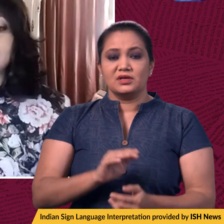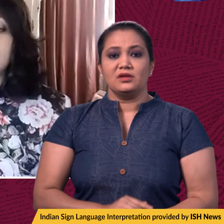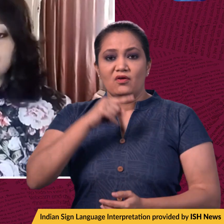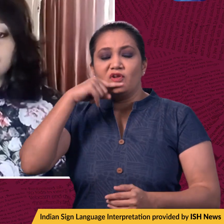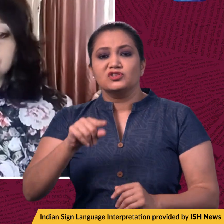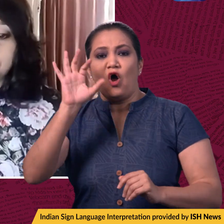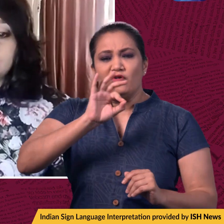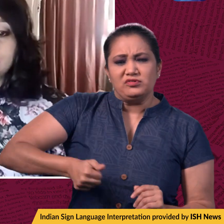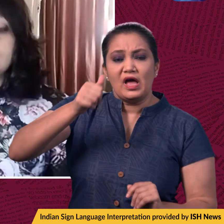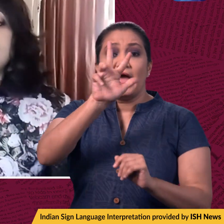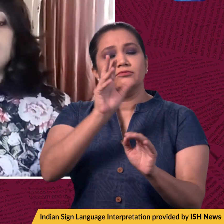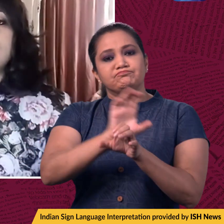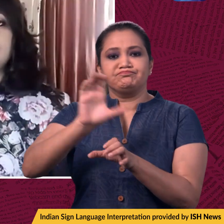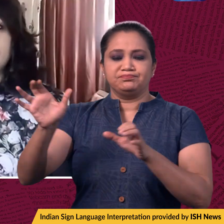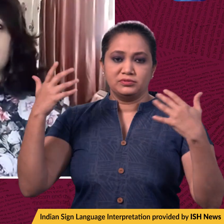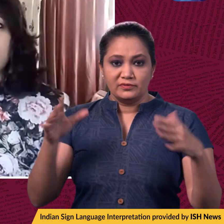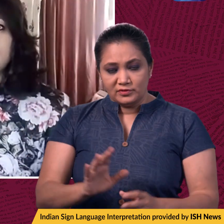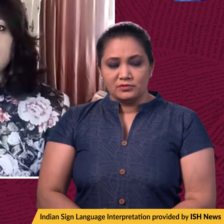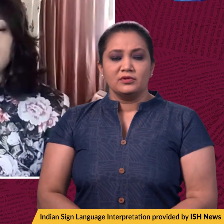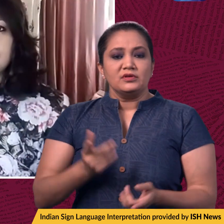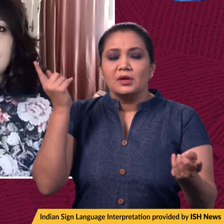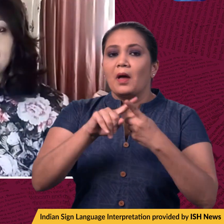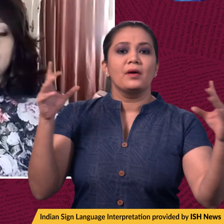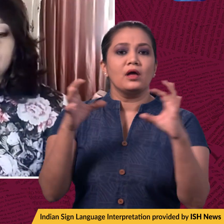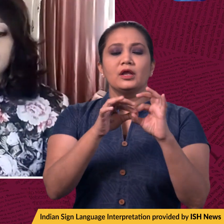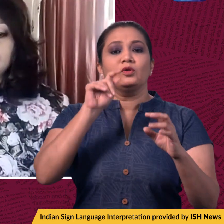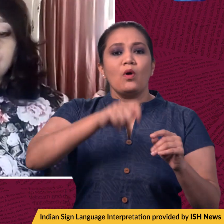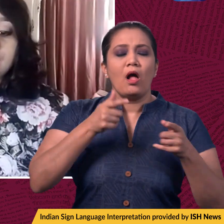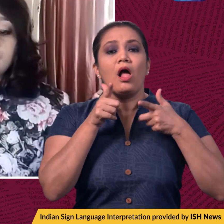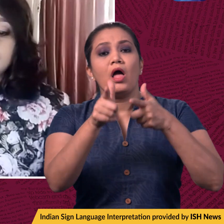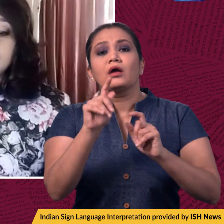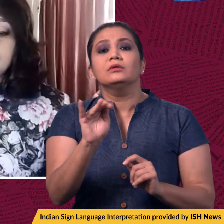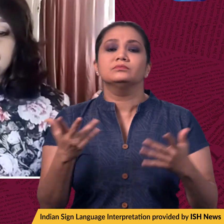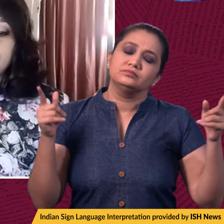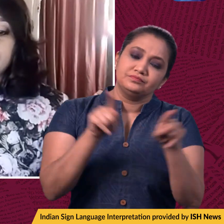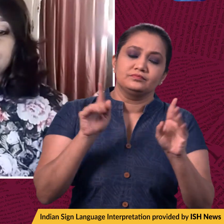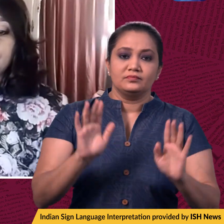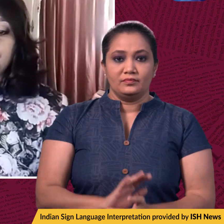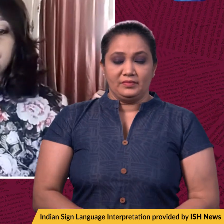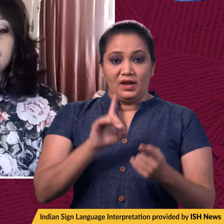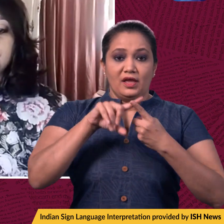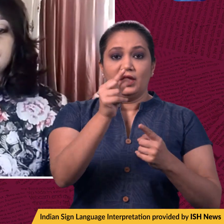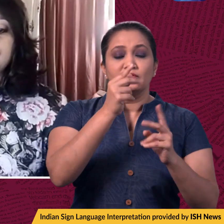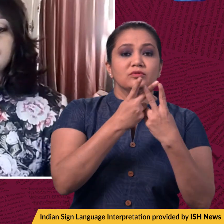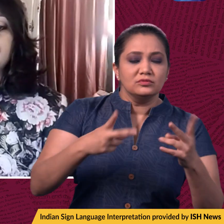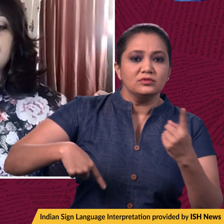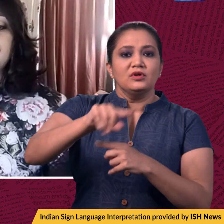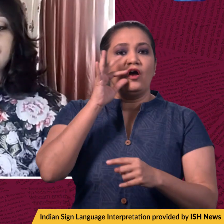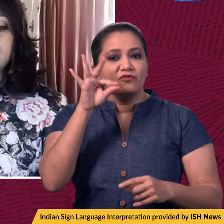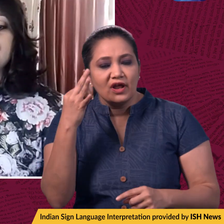Russian diplomats today as a response to what's happening in Ukraine. The step comes after European Union nations, including France